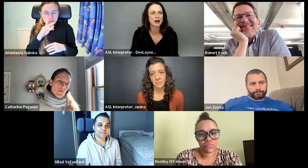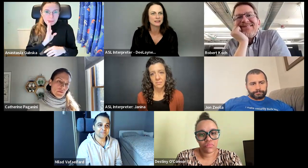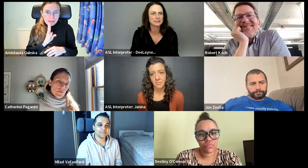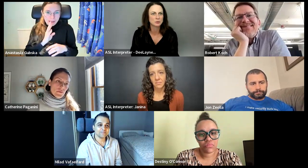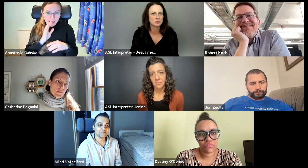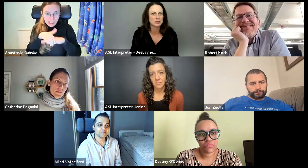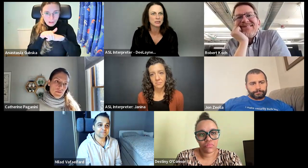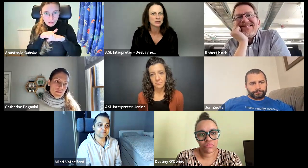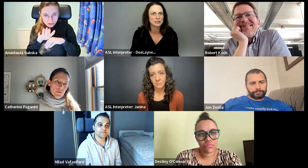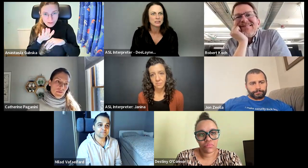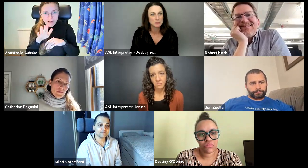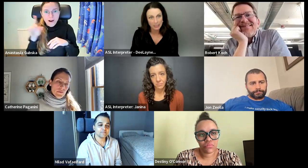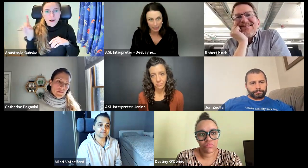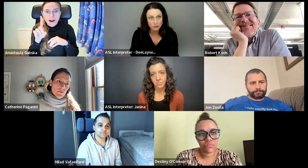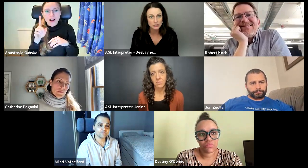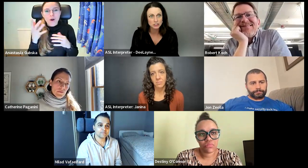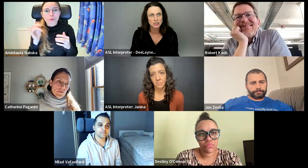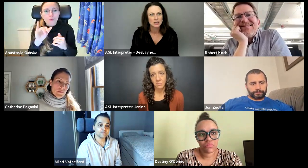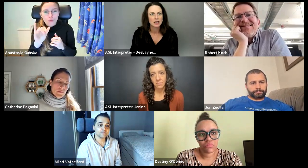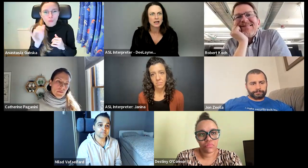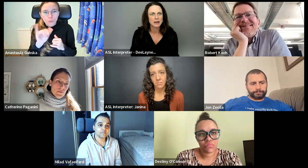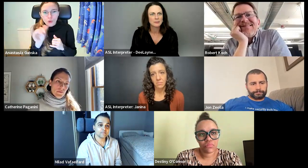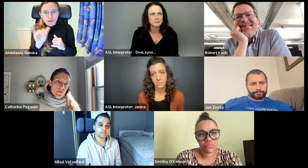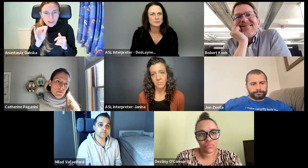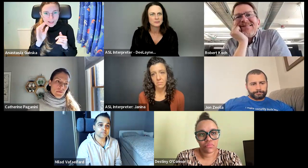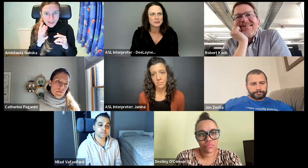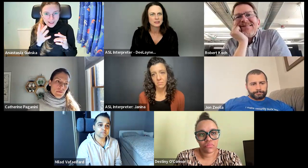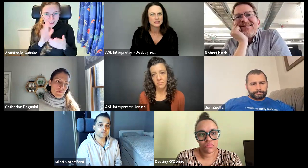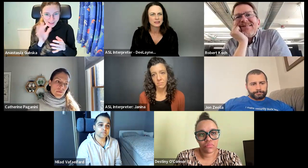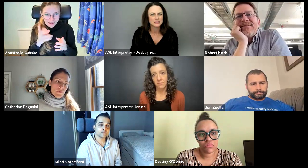you know, the audience will be speaking English. Um,